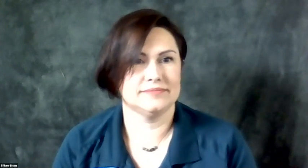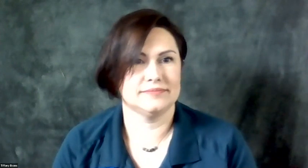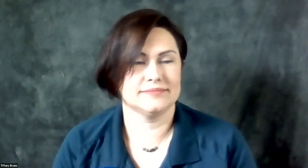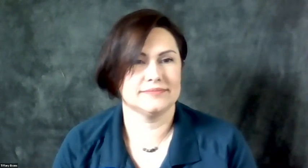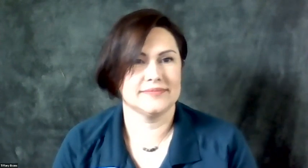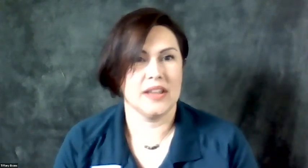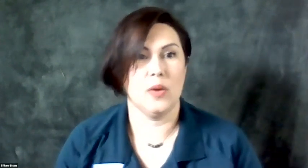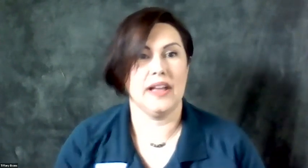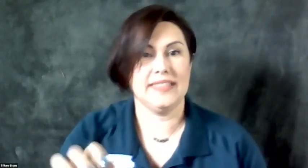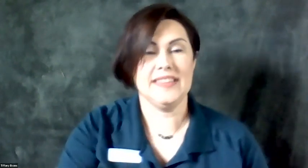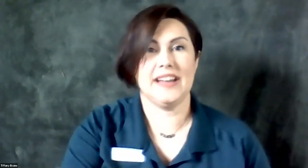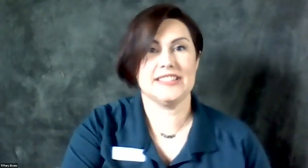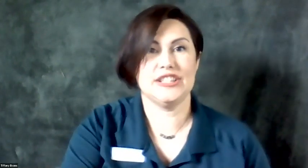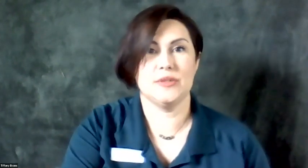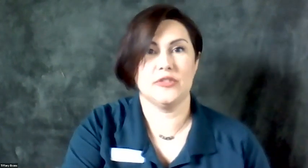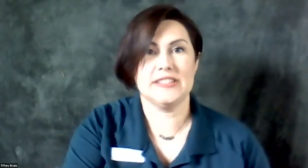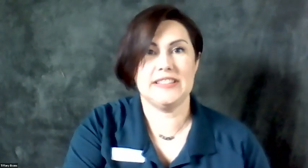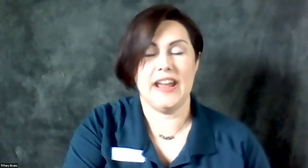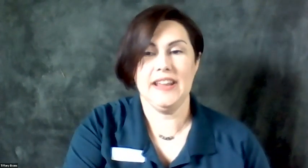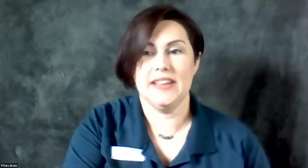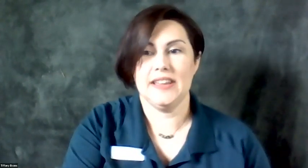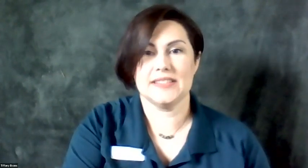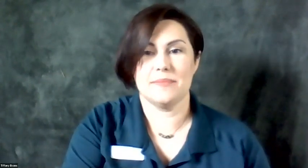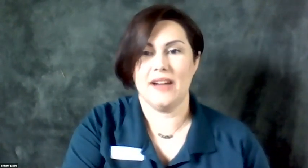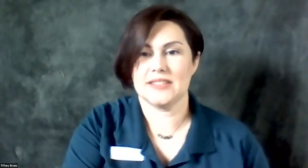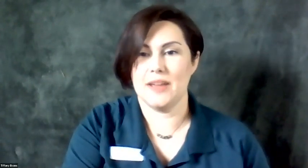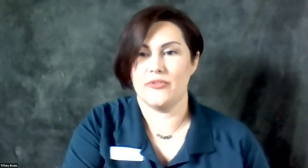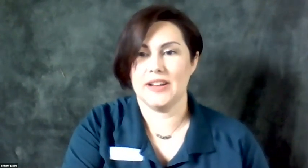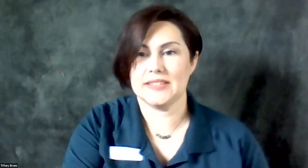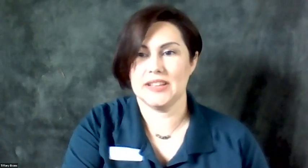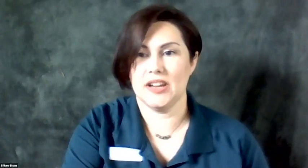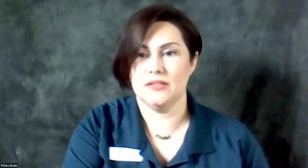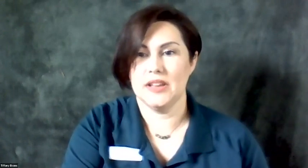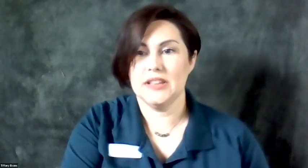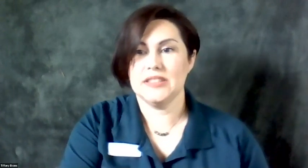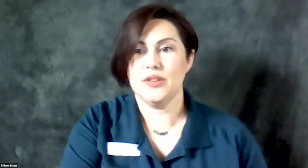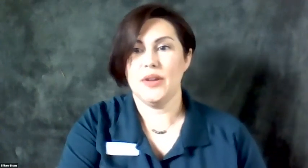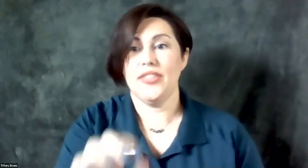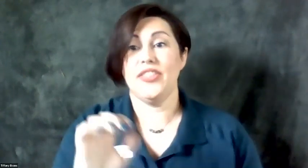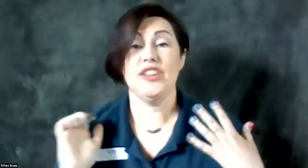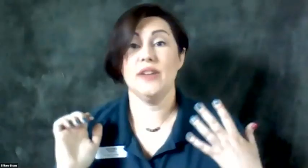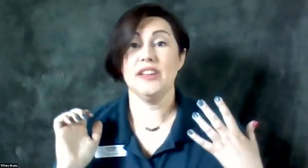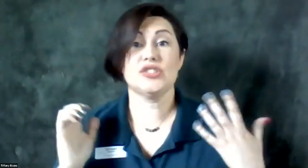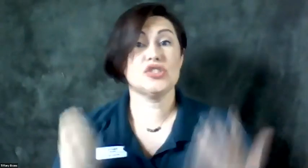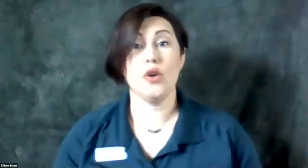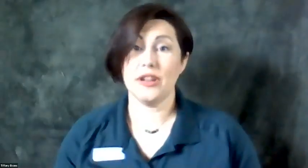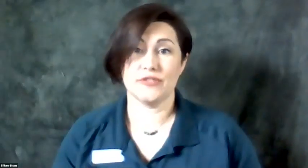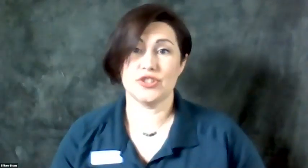Okay. Well, I think that is going to do it for today. It is about time for us to go. So thank you guys so much for joining